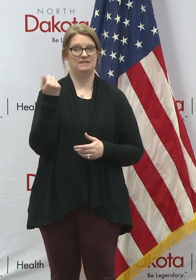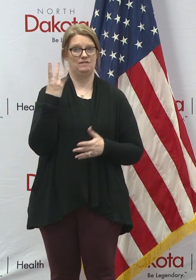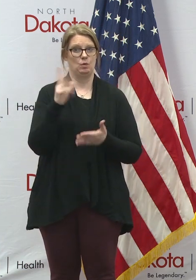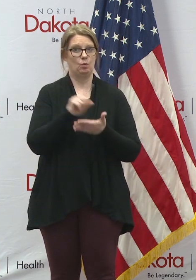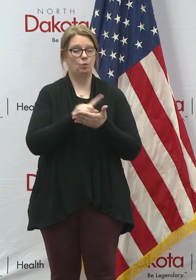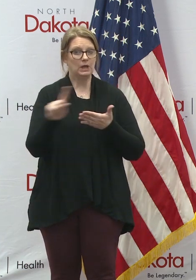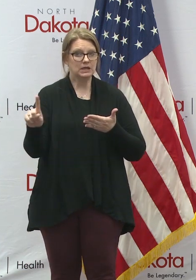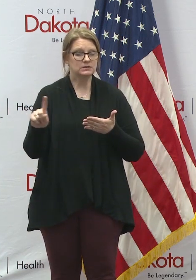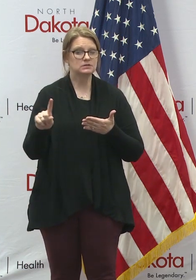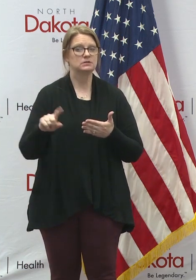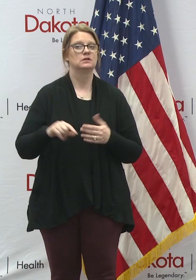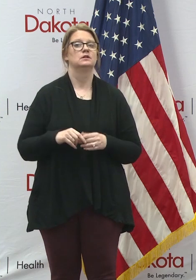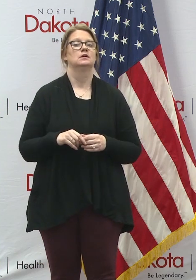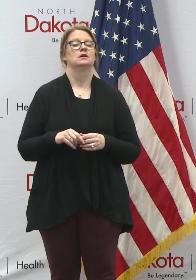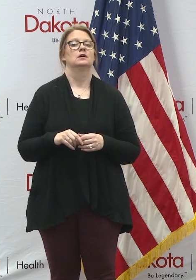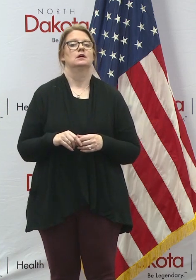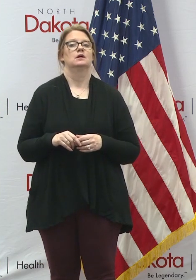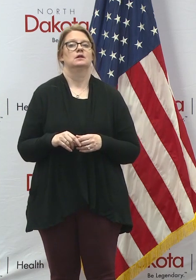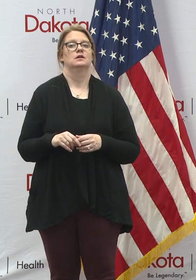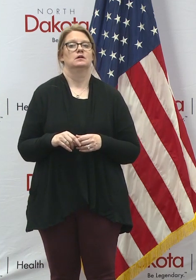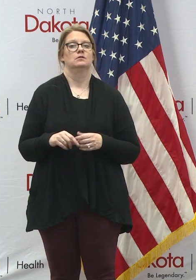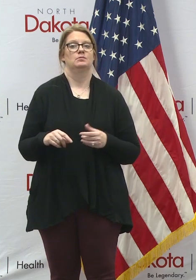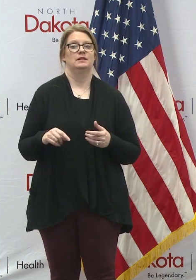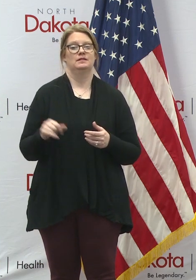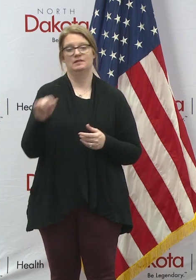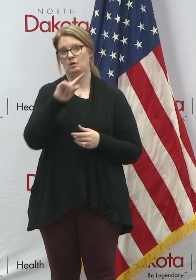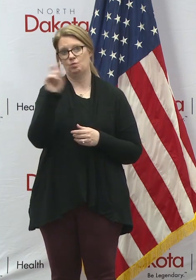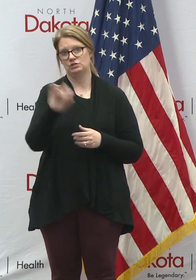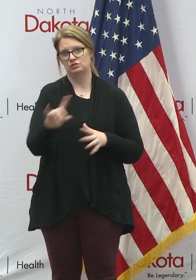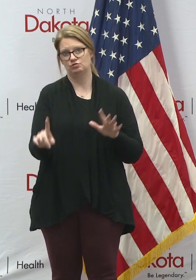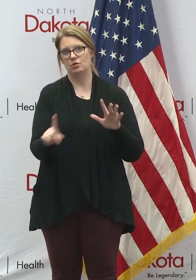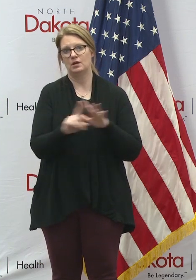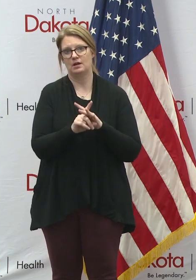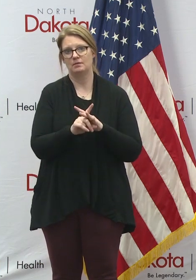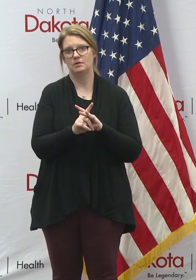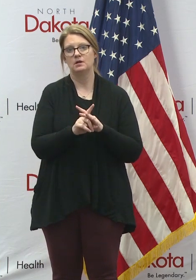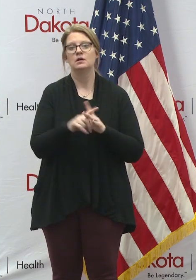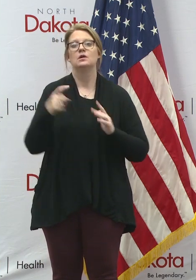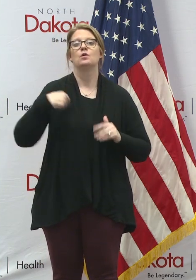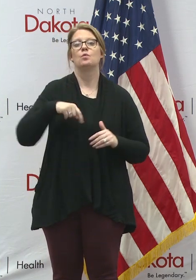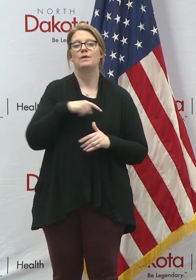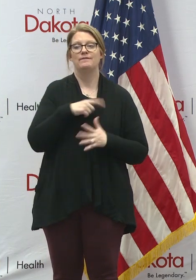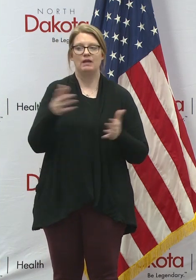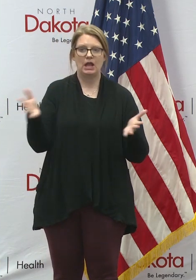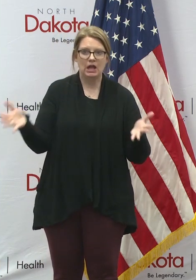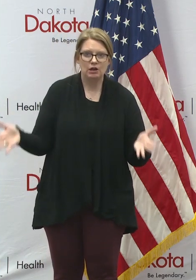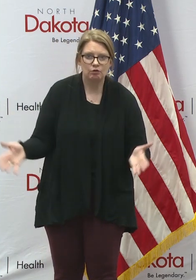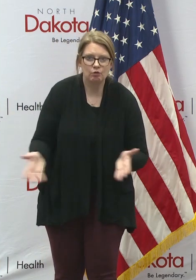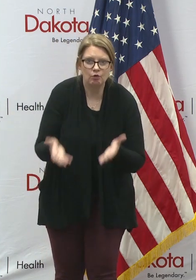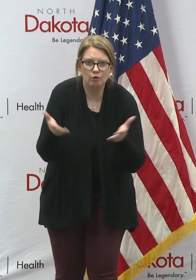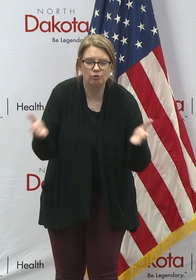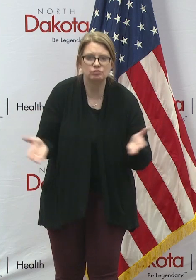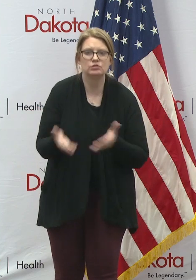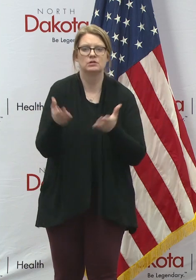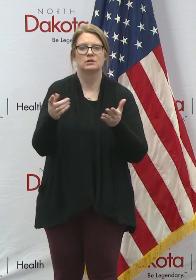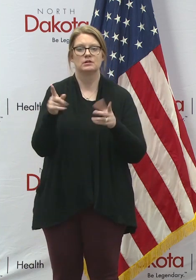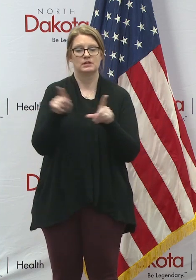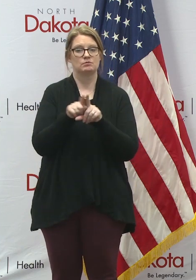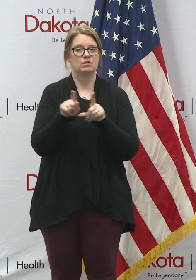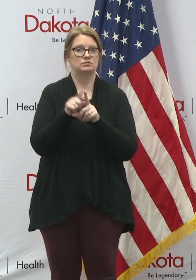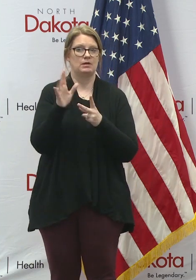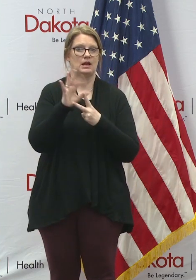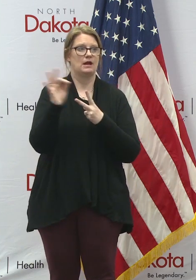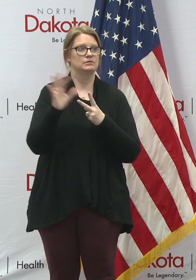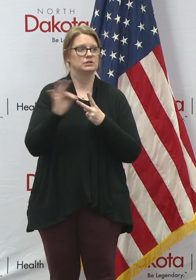weeks when we've, uh, received this question. Uh, what we've encouraged the people to do, because this is an option available to